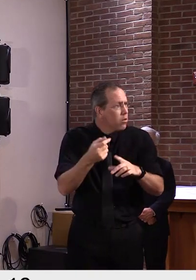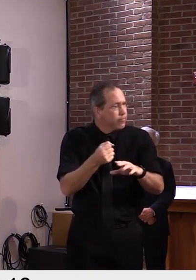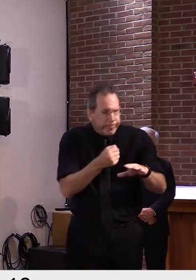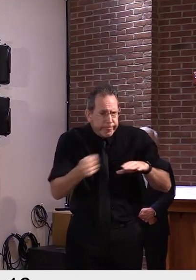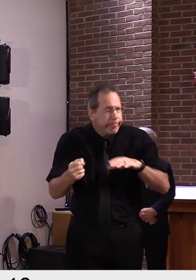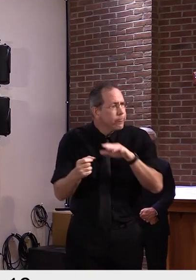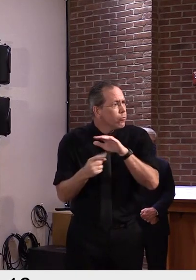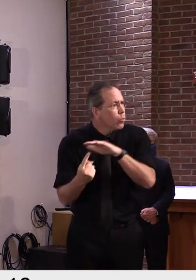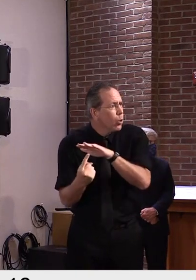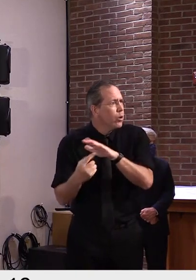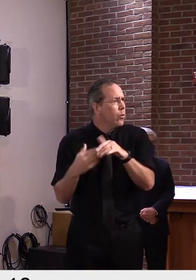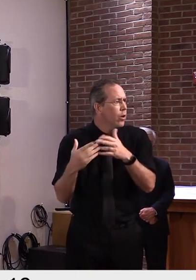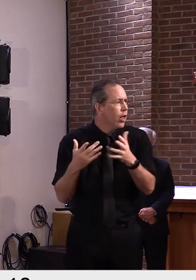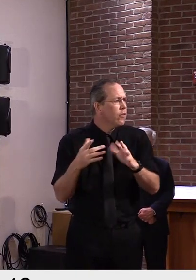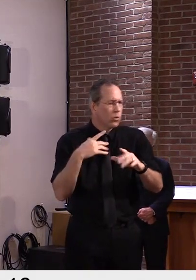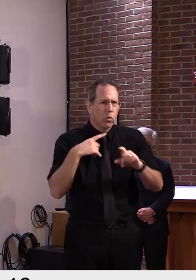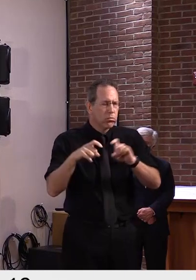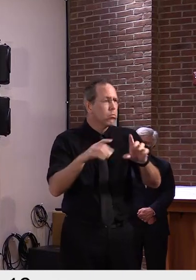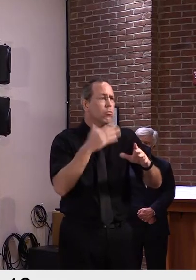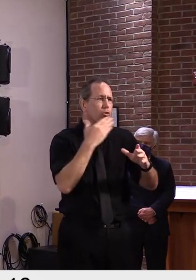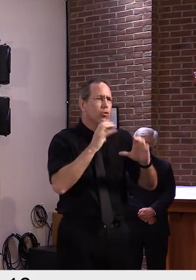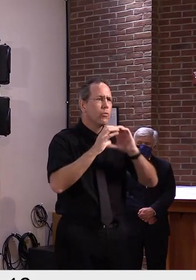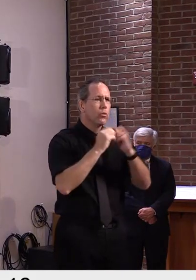ongoing. Thank you both.